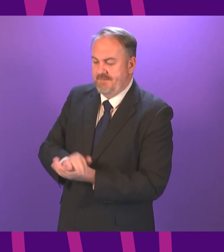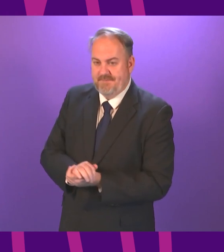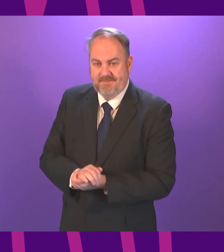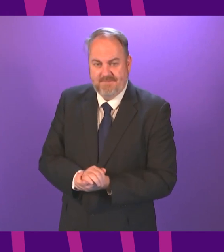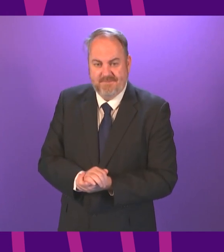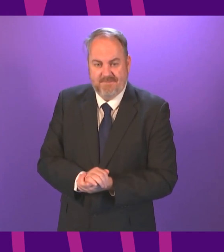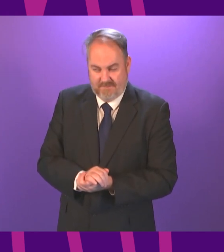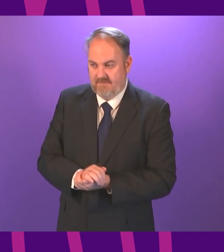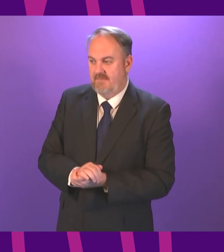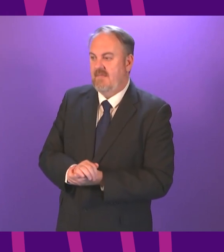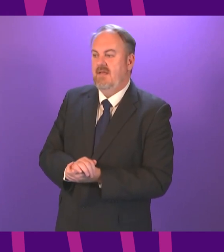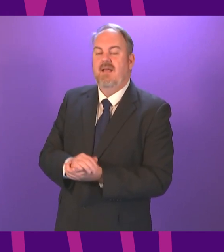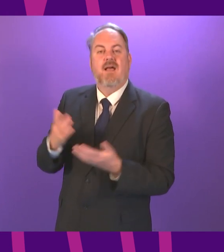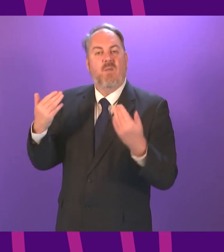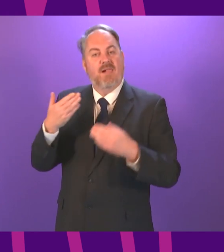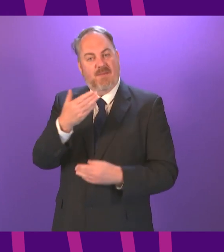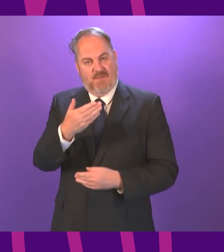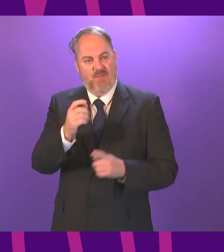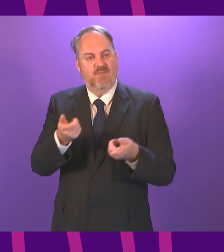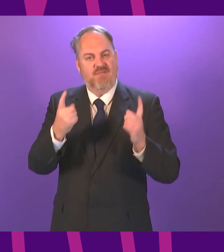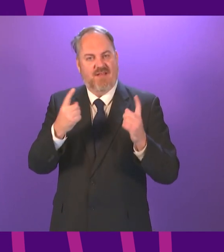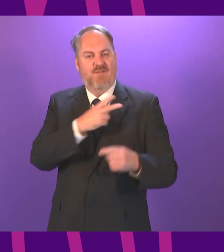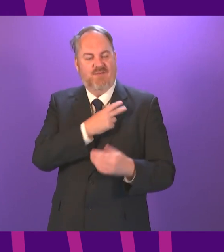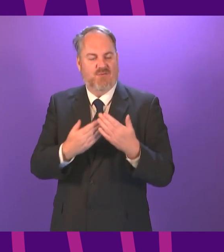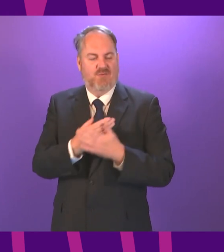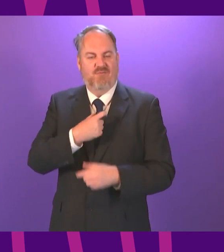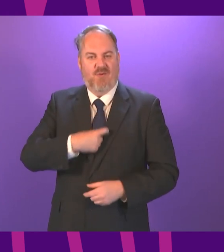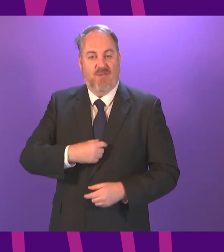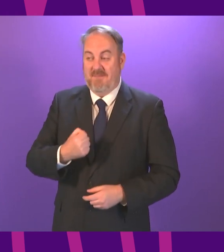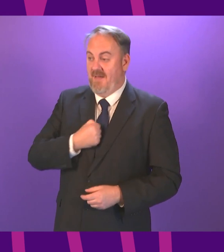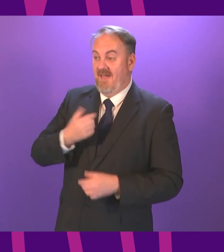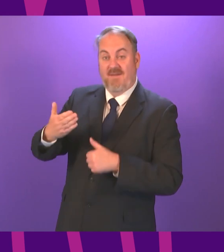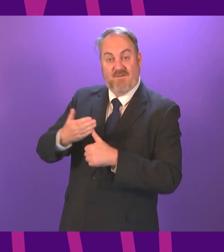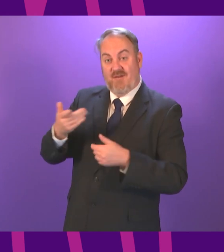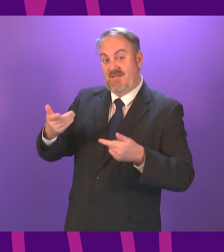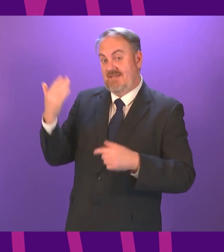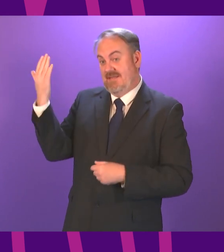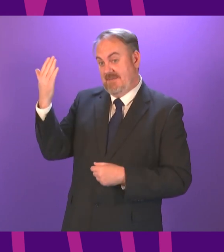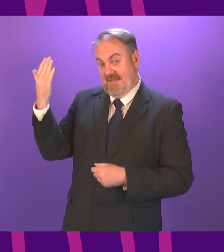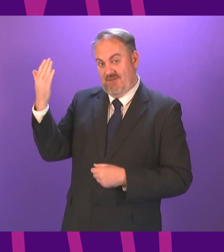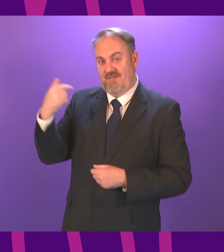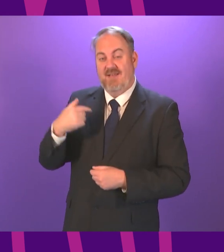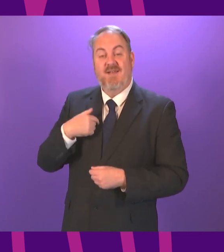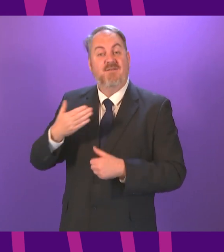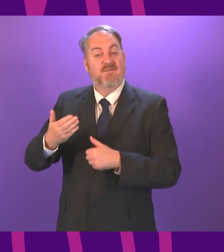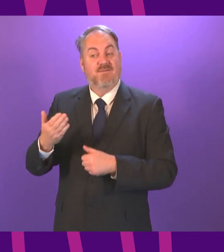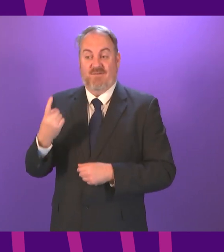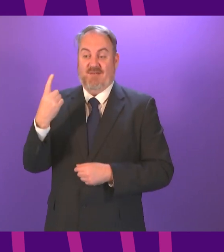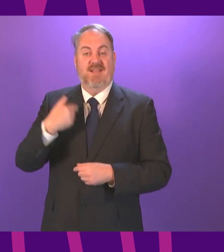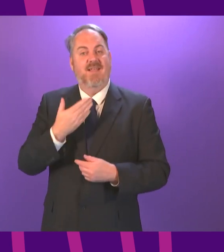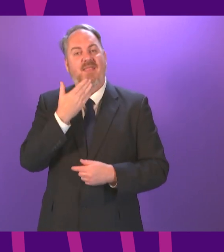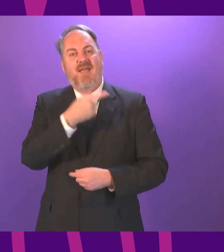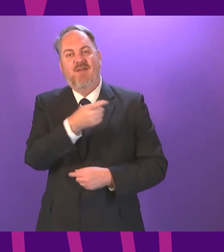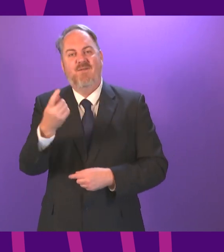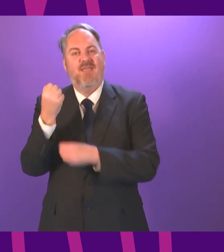and can I welcome you to your new role as well. As is traditional with first speeches, I would like to take a few seconds to thank all who campaigned and voted for